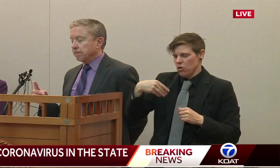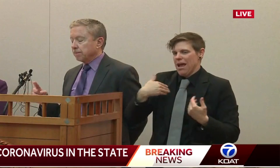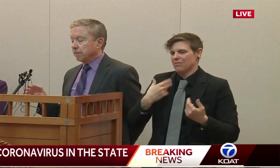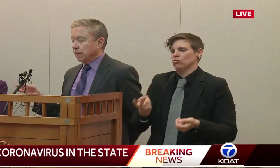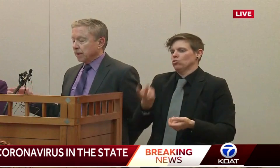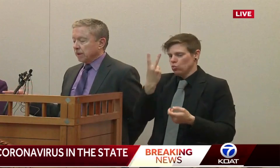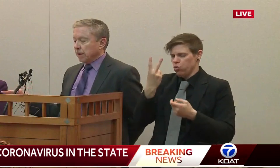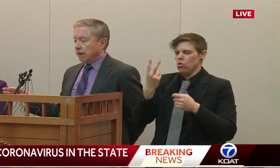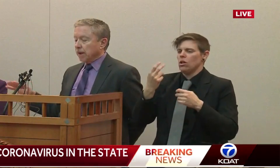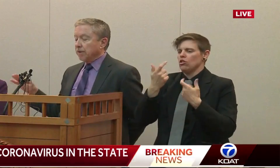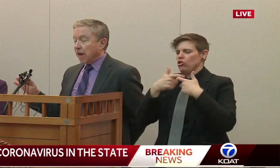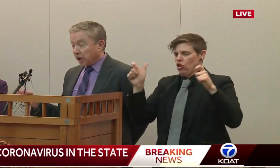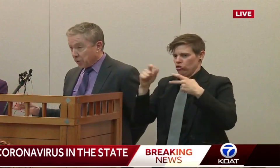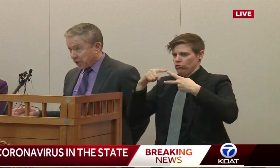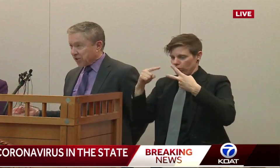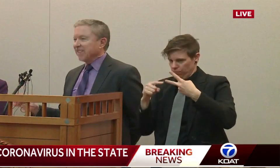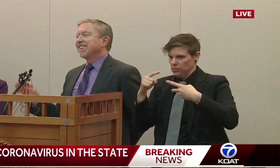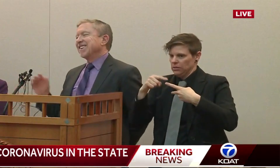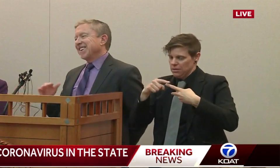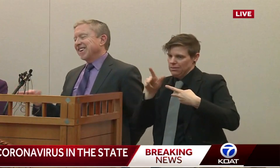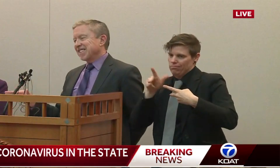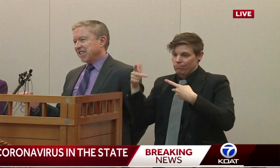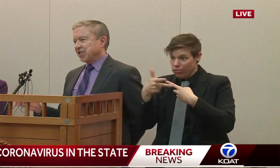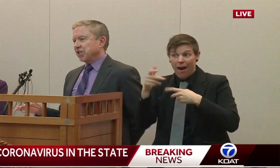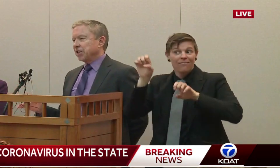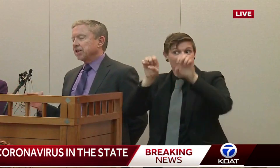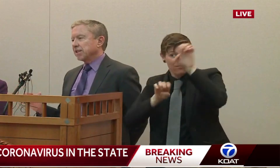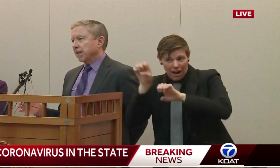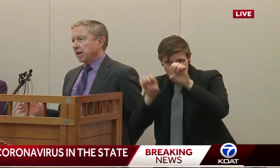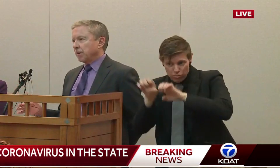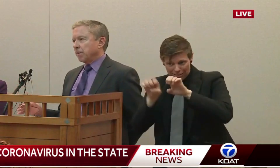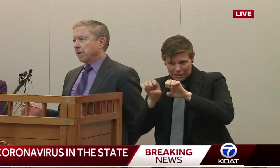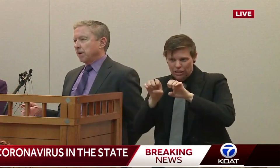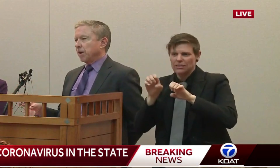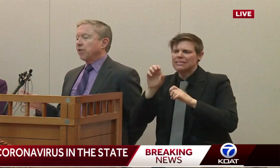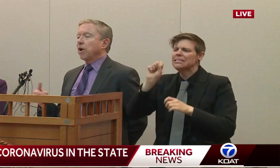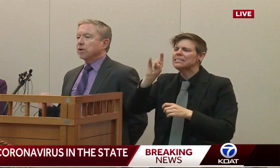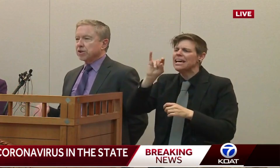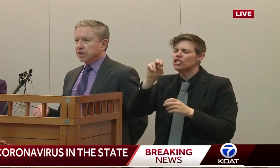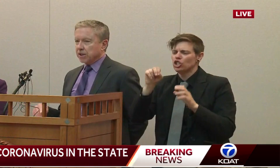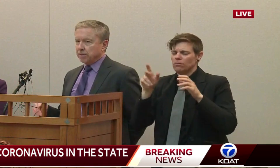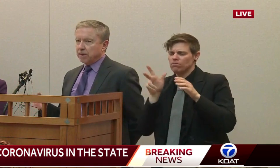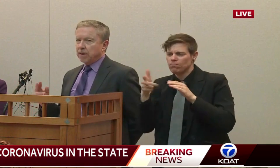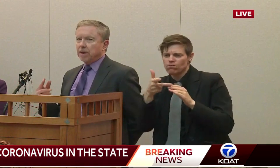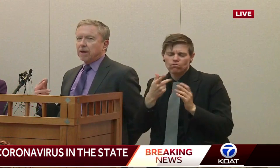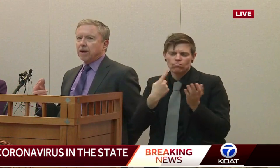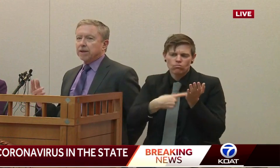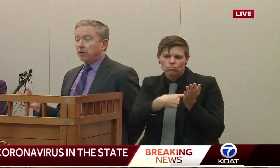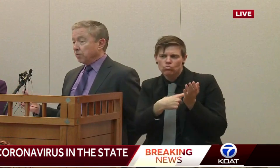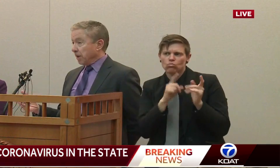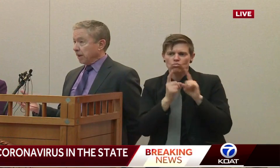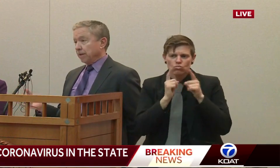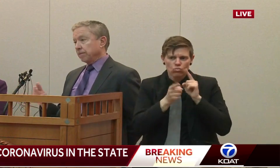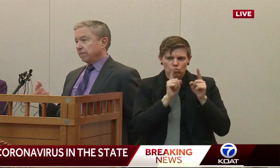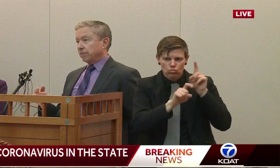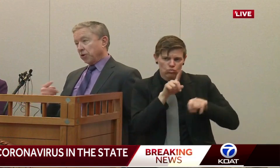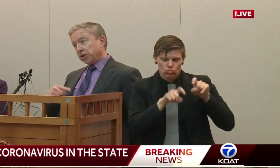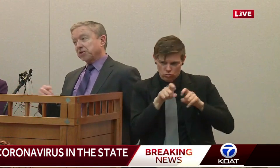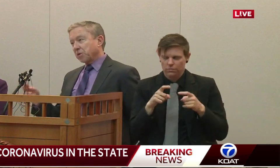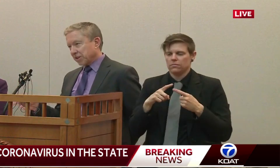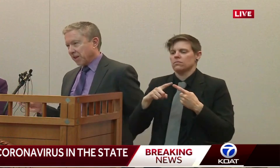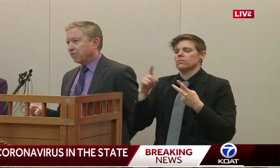evaluation station set up. Another large system told me